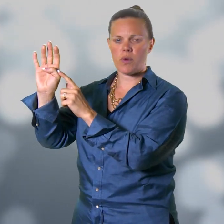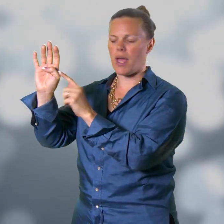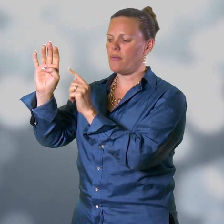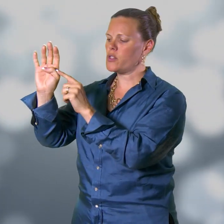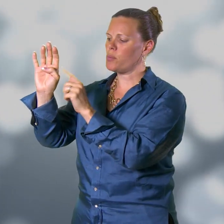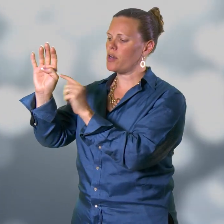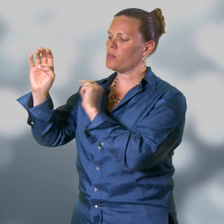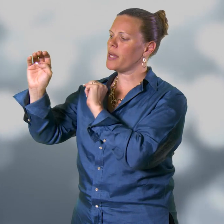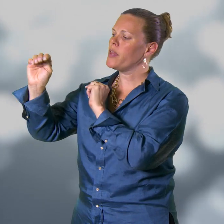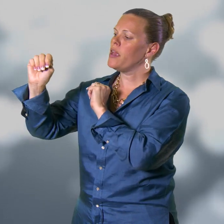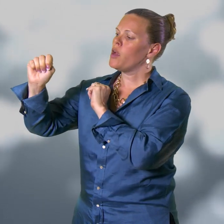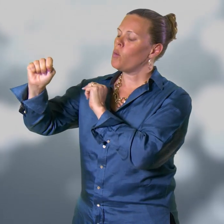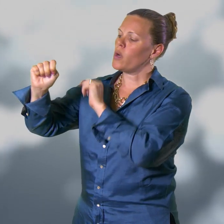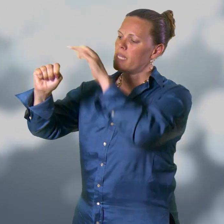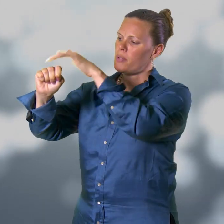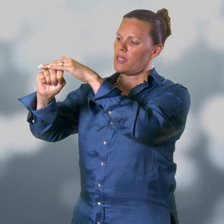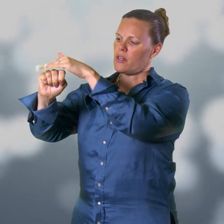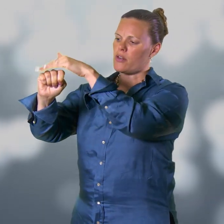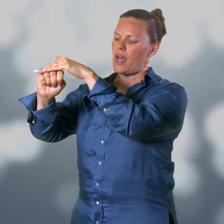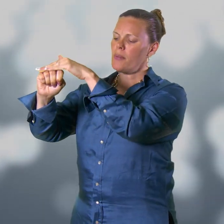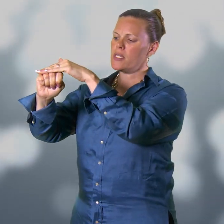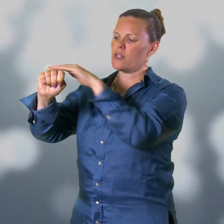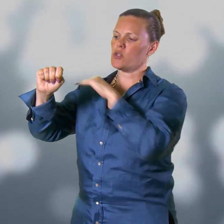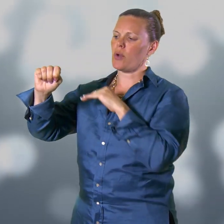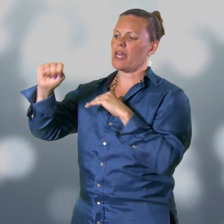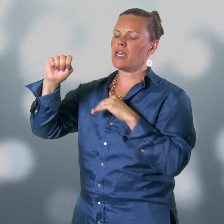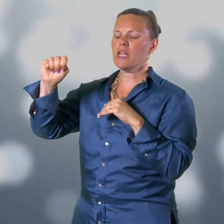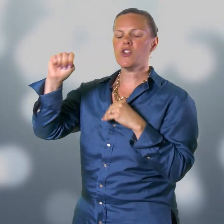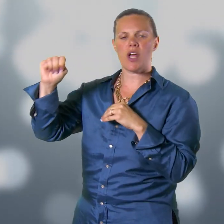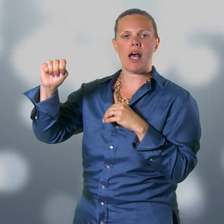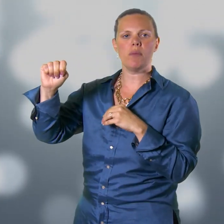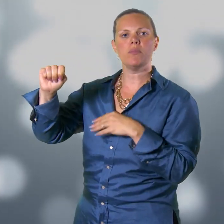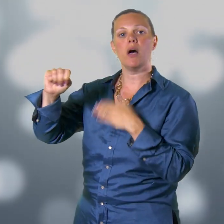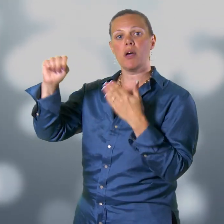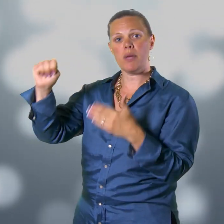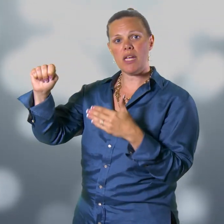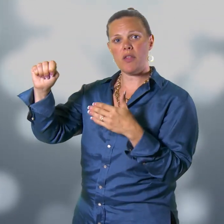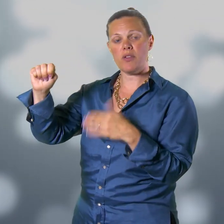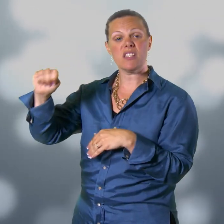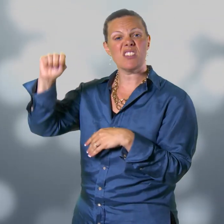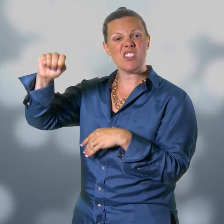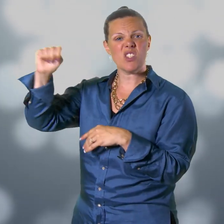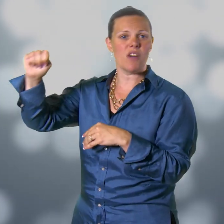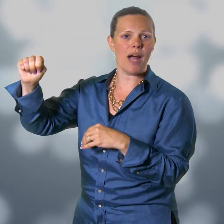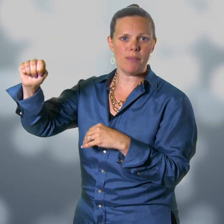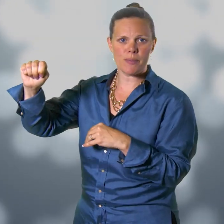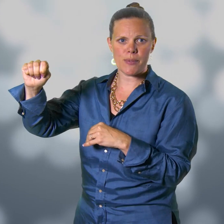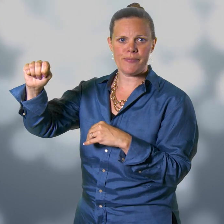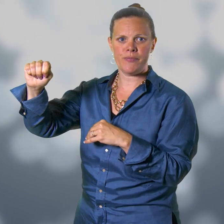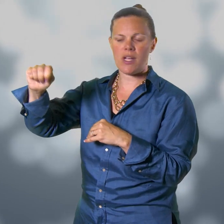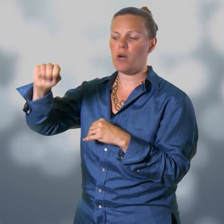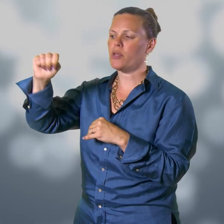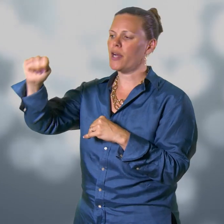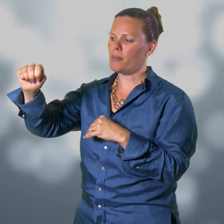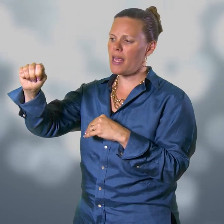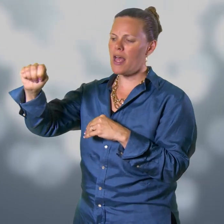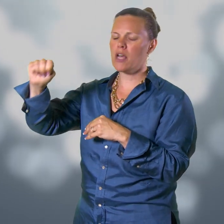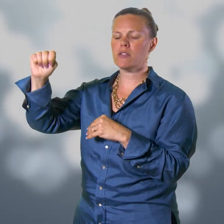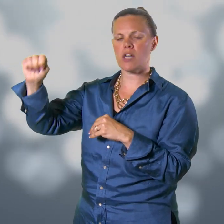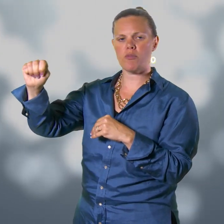okay? This part of the brain. What's up here, the upstairs brain, its job, among many other things, is to solve problems. To help you calm down, solve